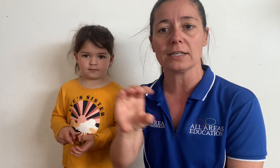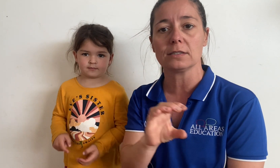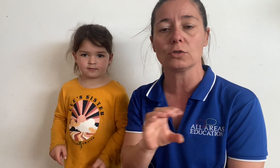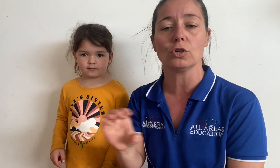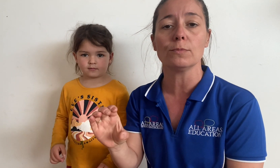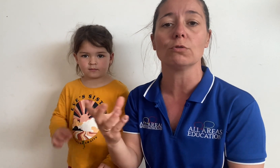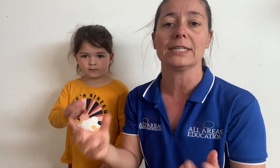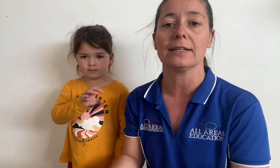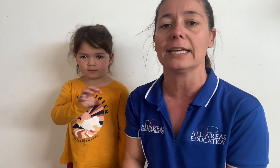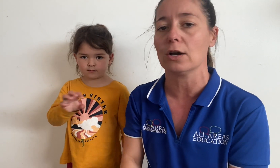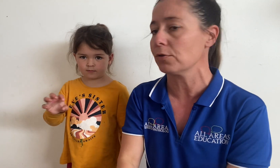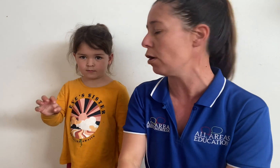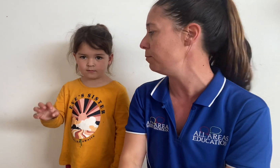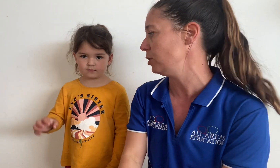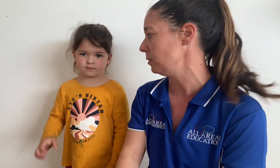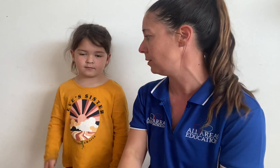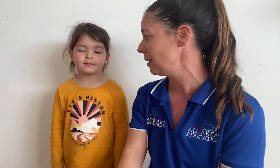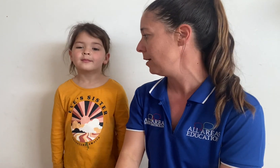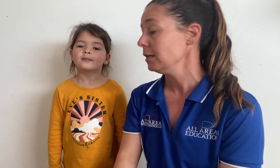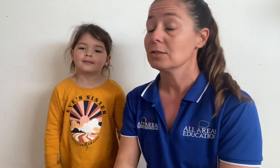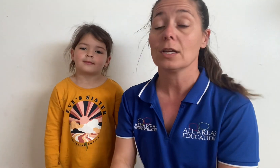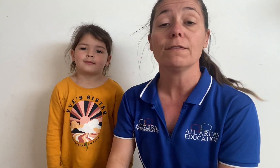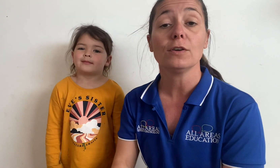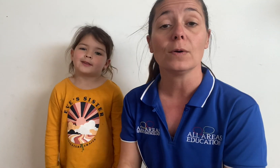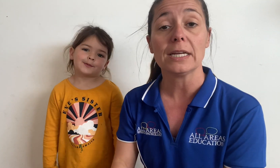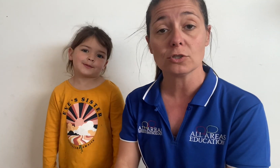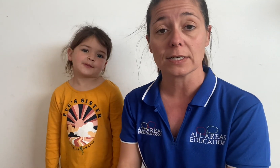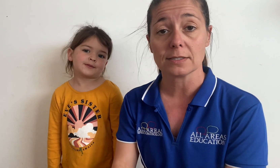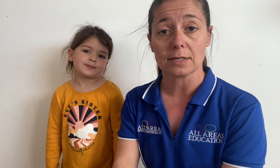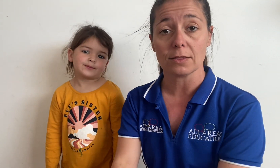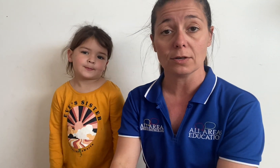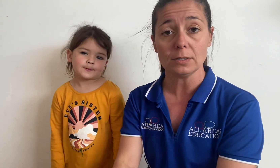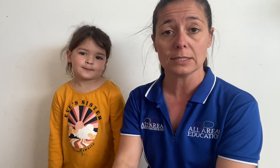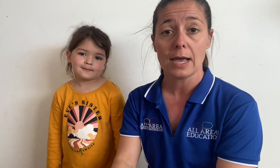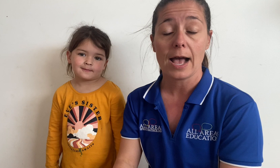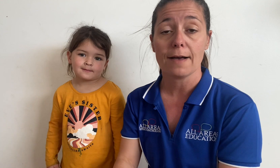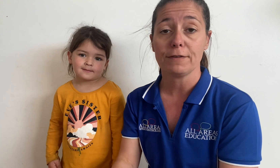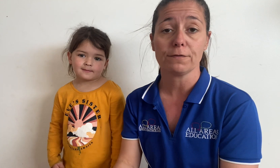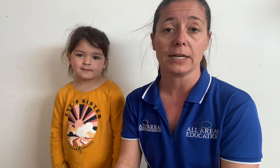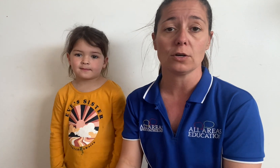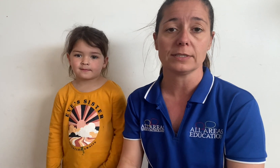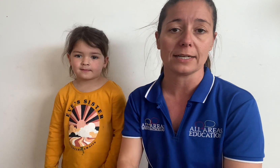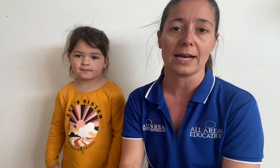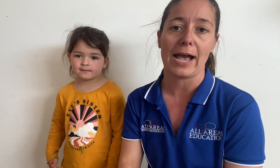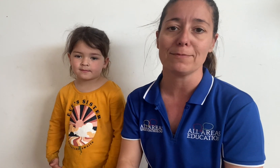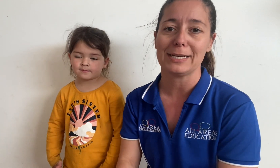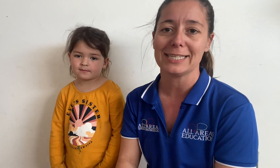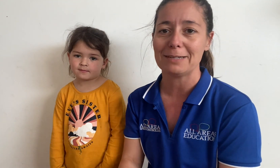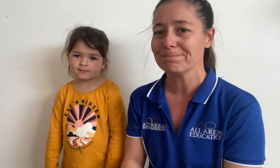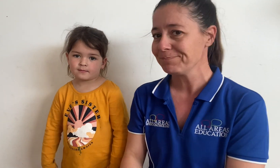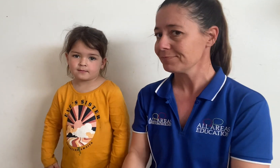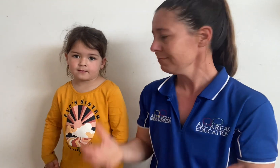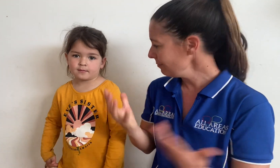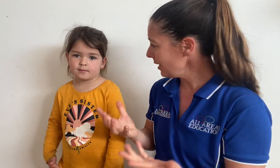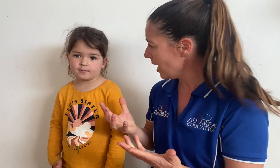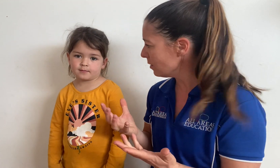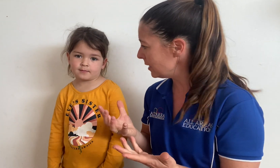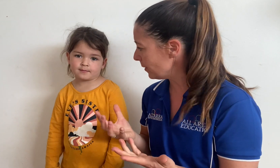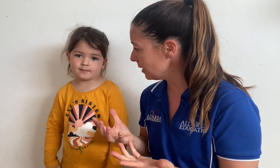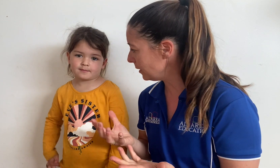zoom or telehealth options so if you're interested in those feel free to contact our admin team otherwise we're going to be